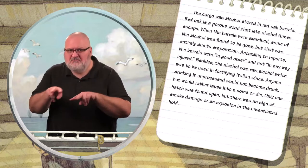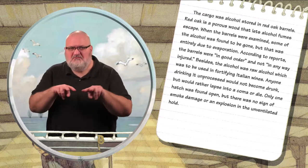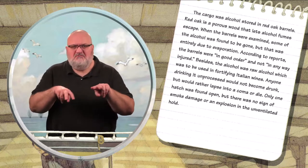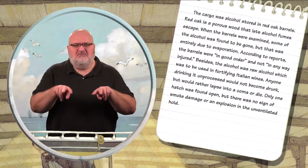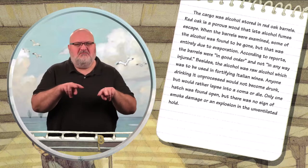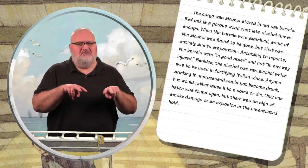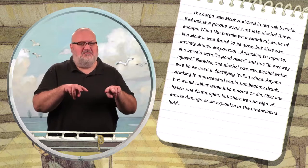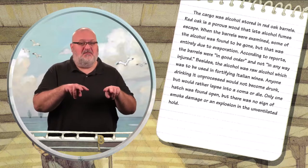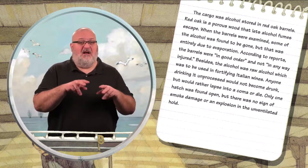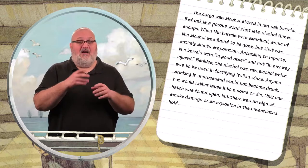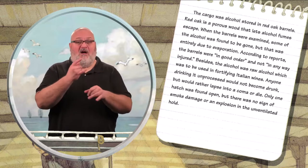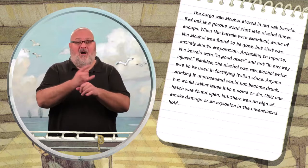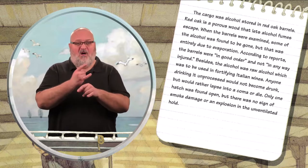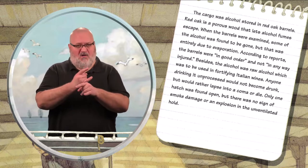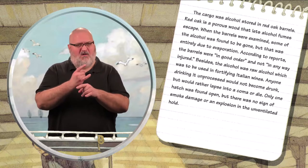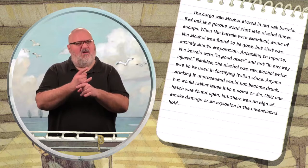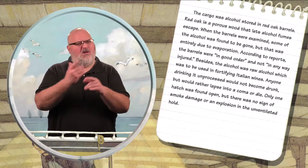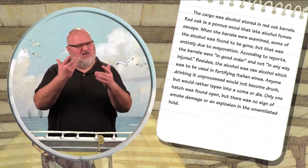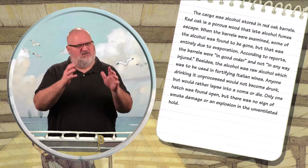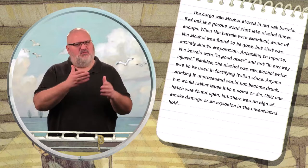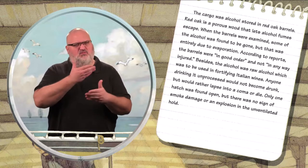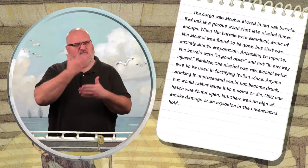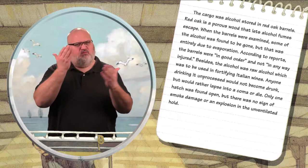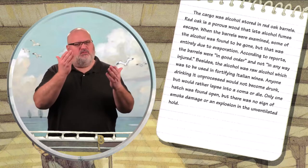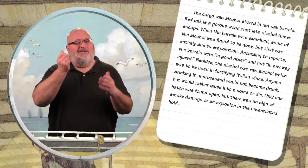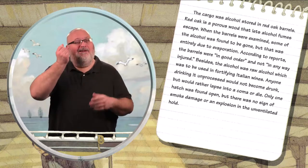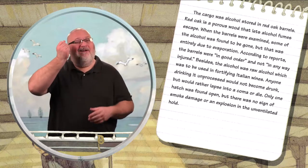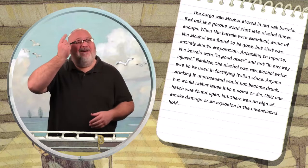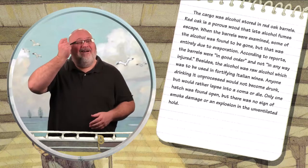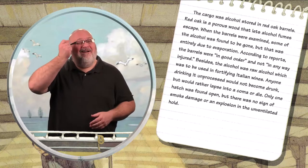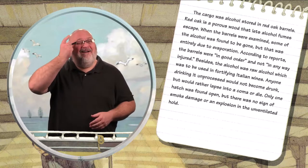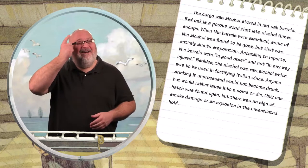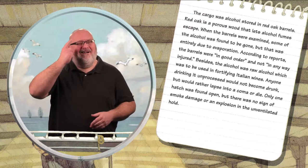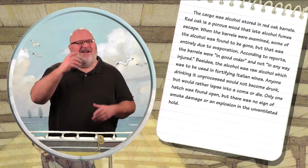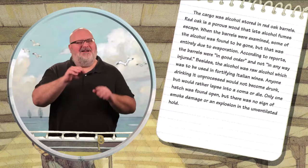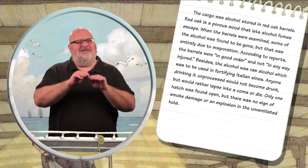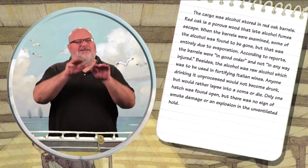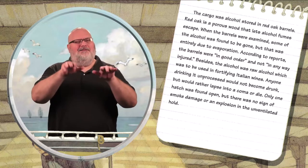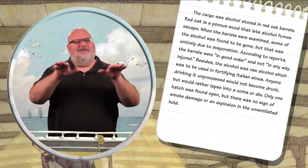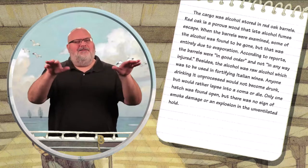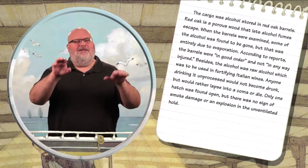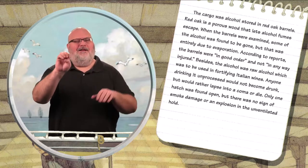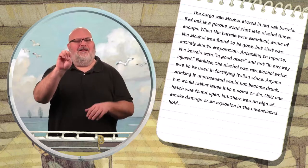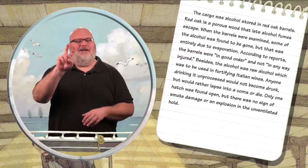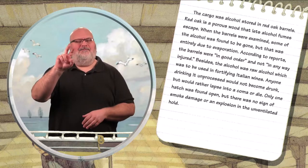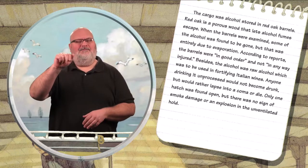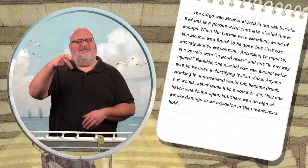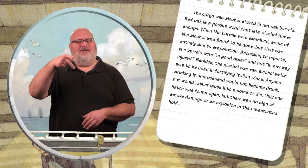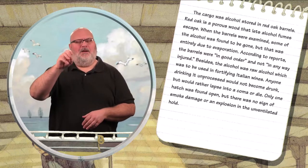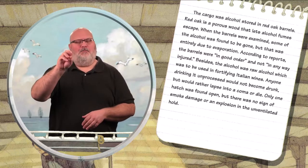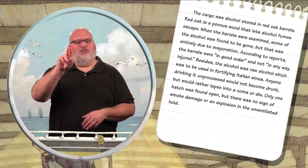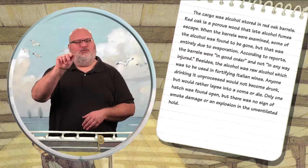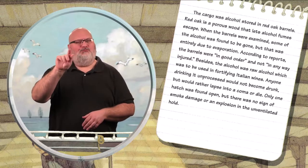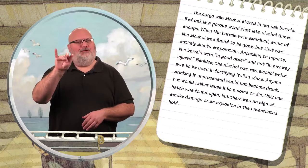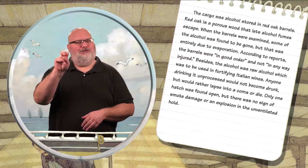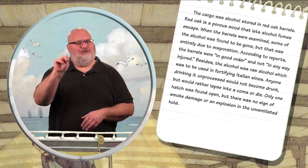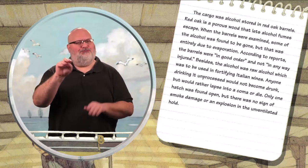When the barrels were examined, some of the alcohol was found to be gone, but that was entirely due to evaporation.